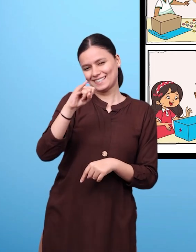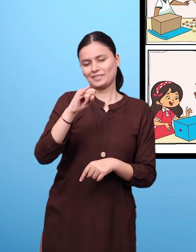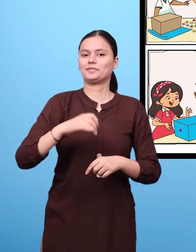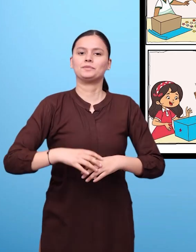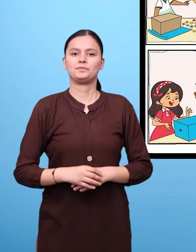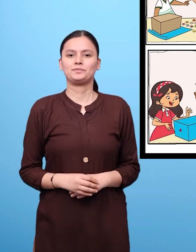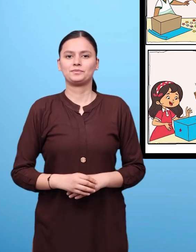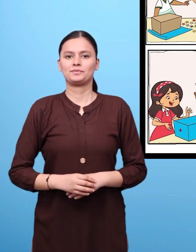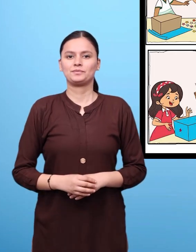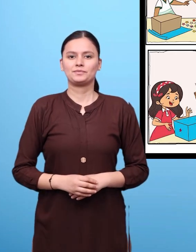its sides.